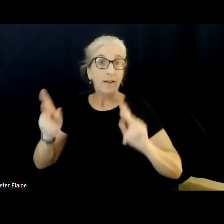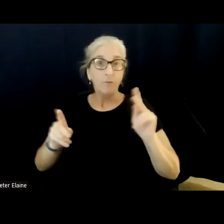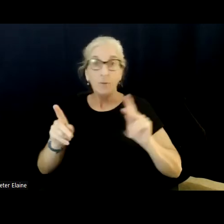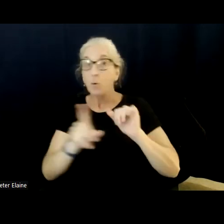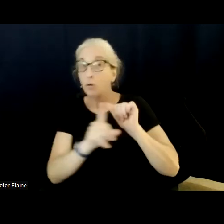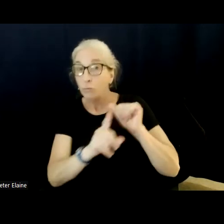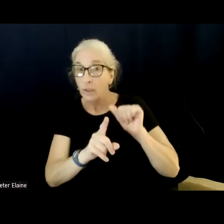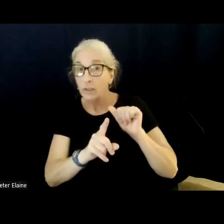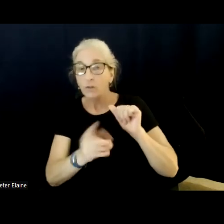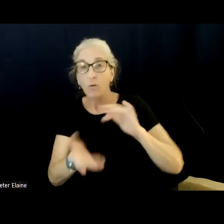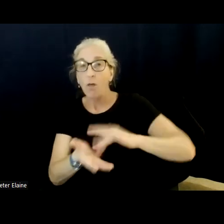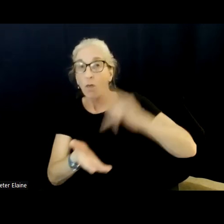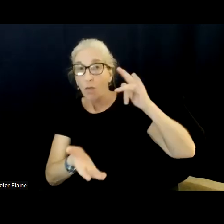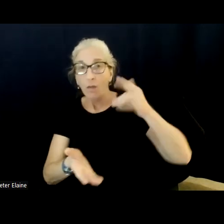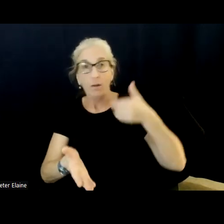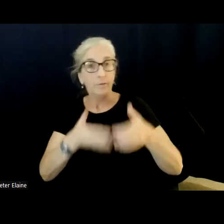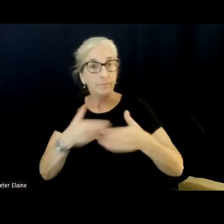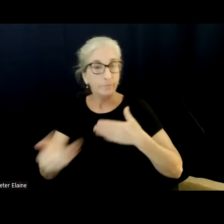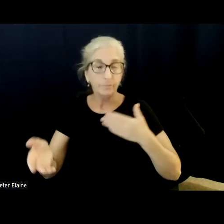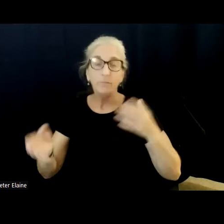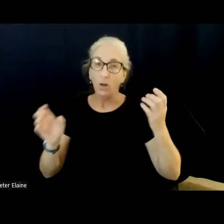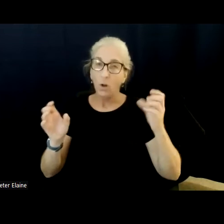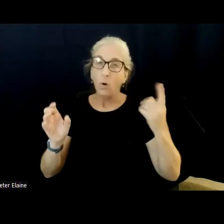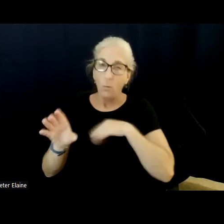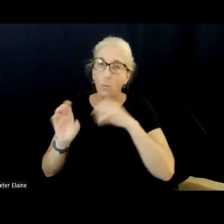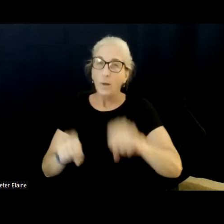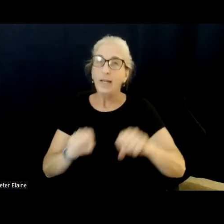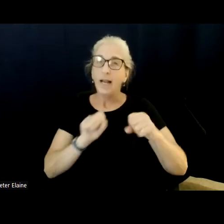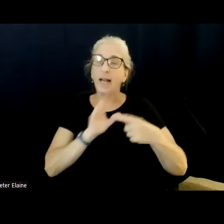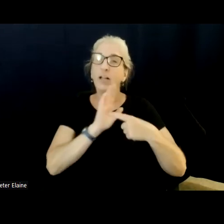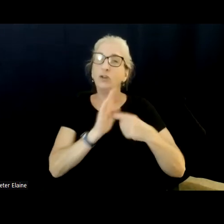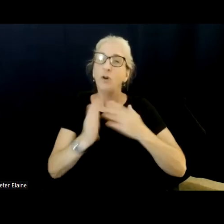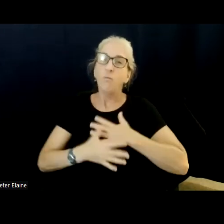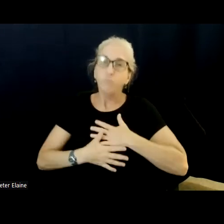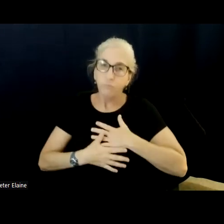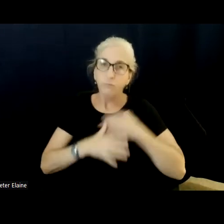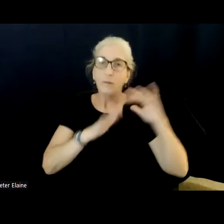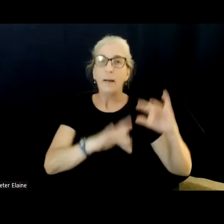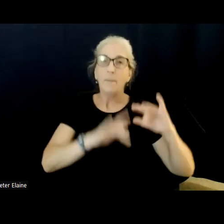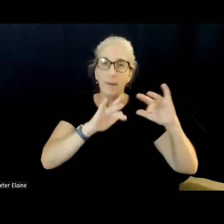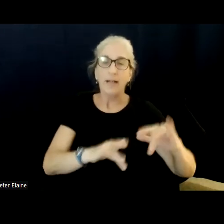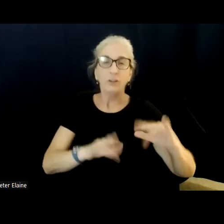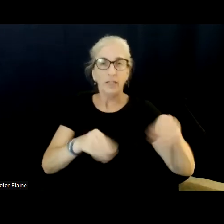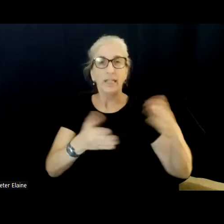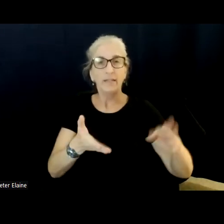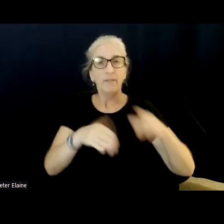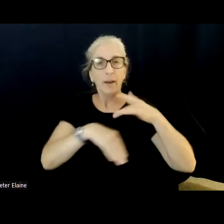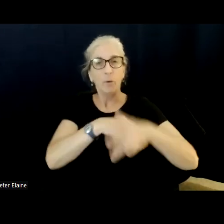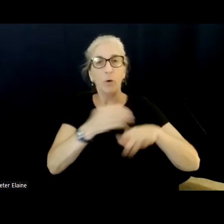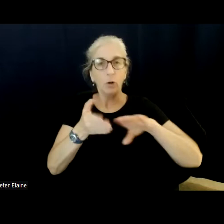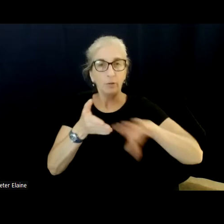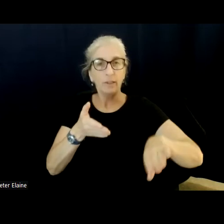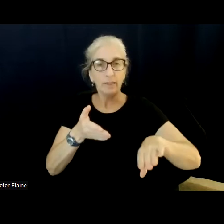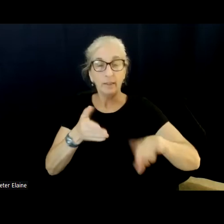or whatever that, that we can, uh, show some compassion and perhaps give them an early release. But we also need to, again, work with the halfway